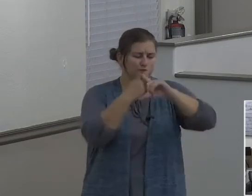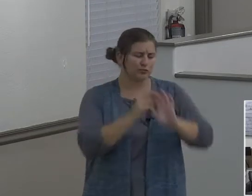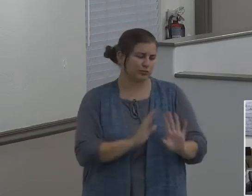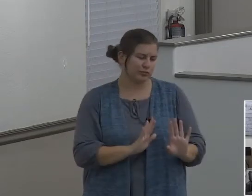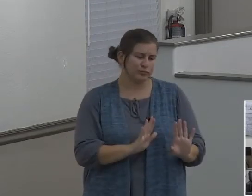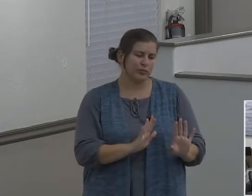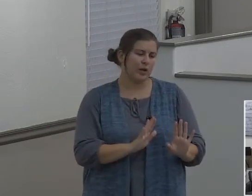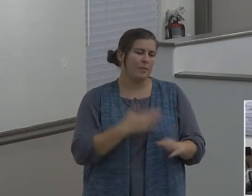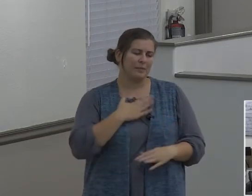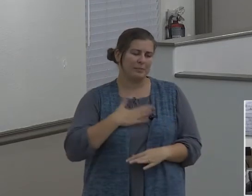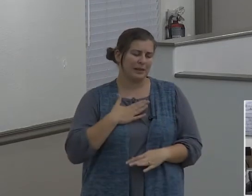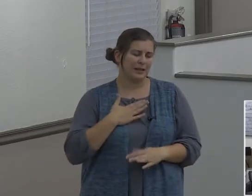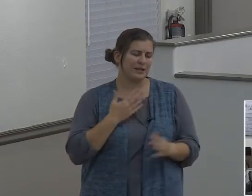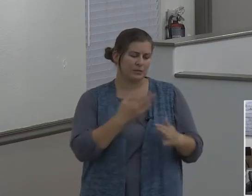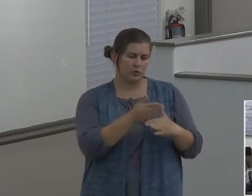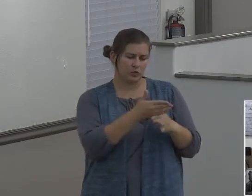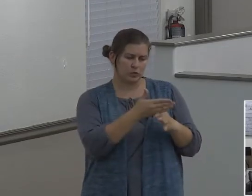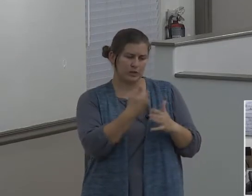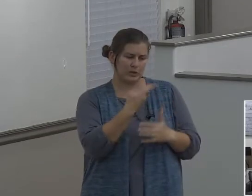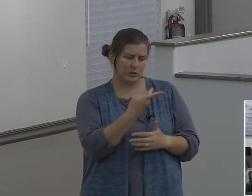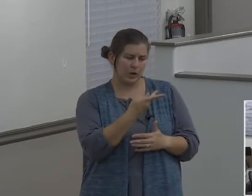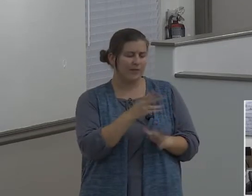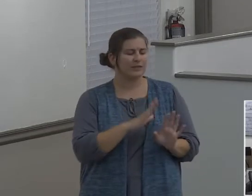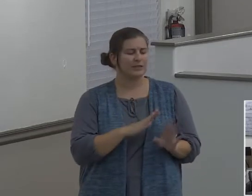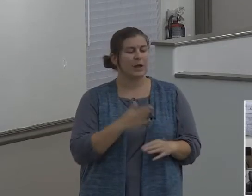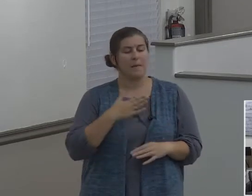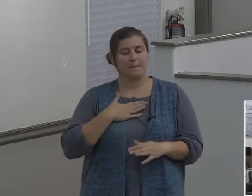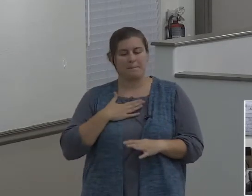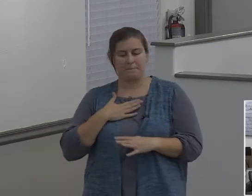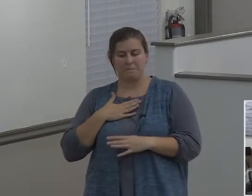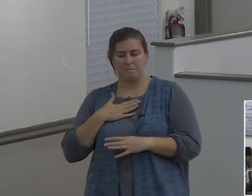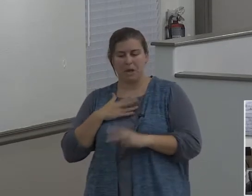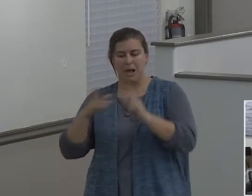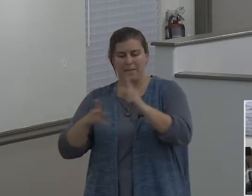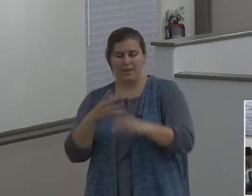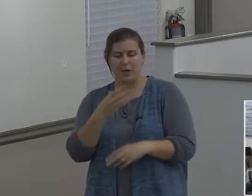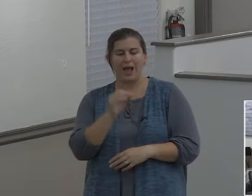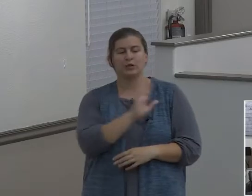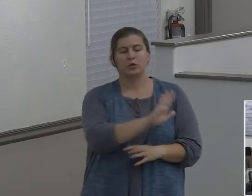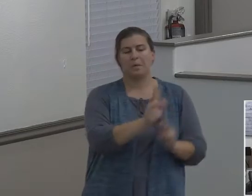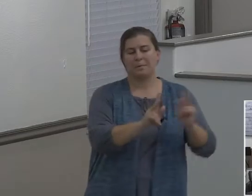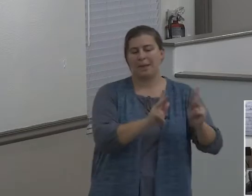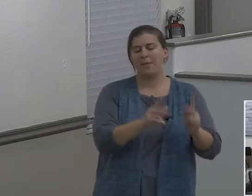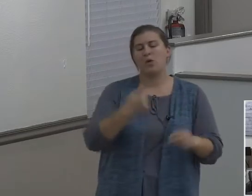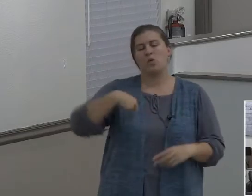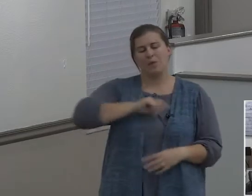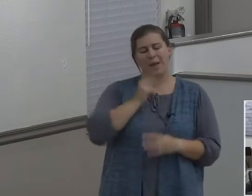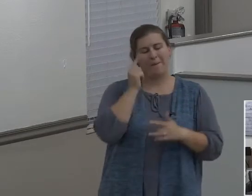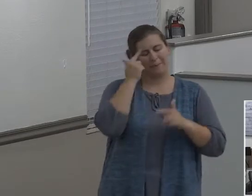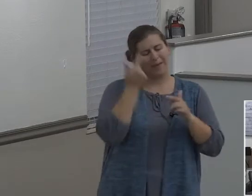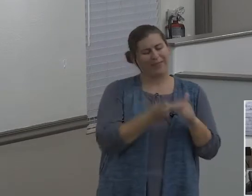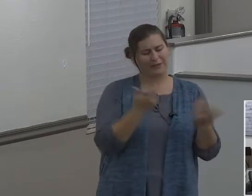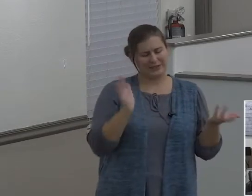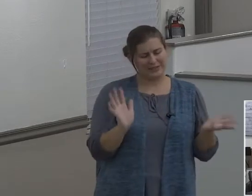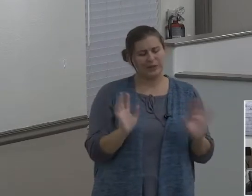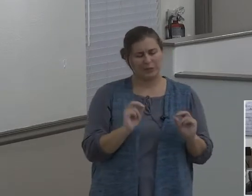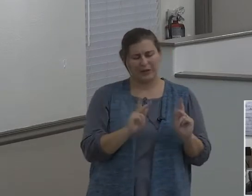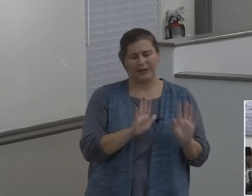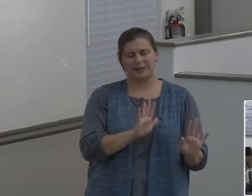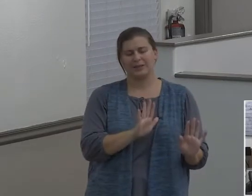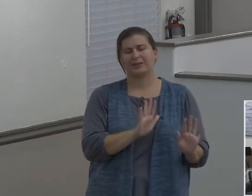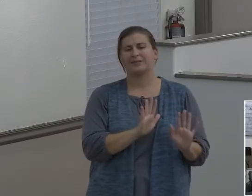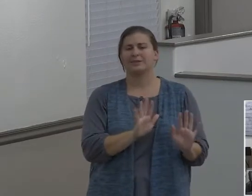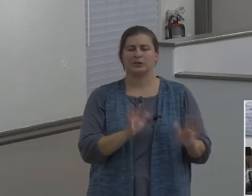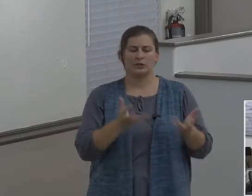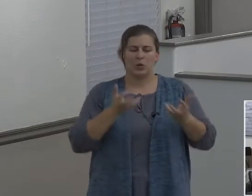me and thee and between my herdmen and thy herdmen, for we be brethren. You know, so there's Abram. He's